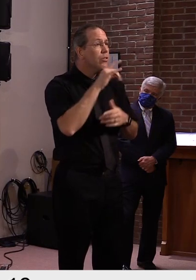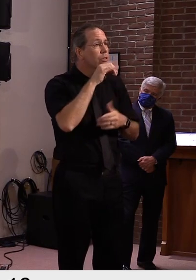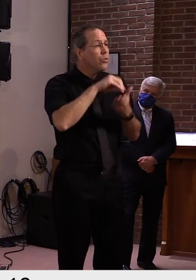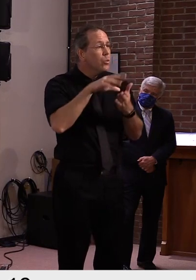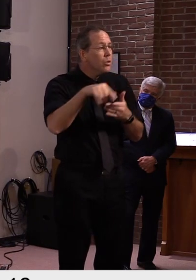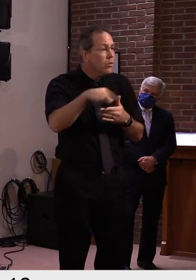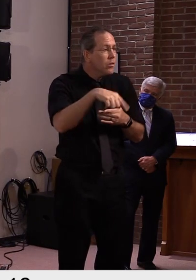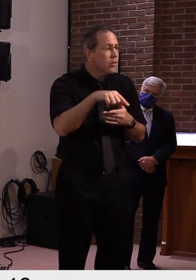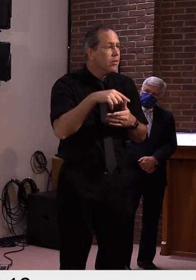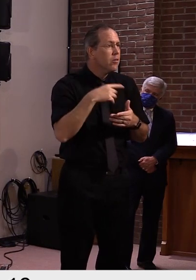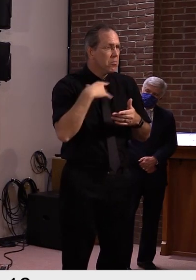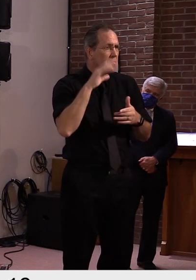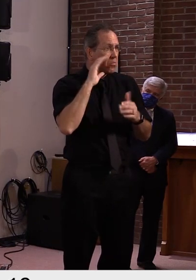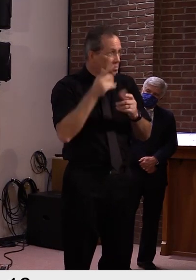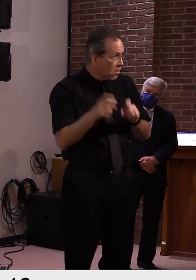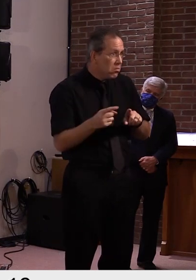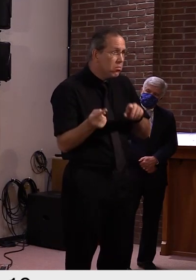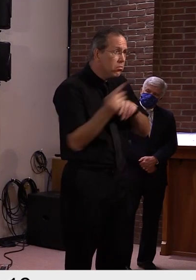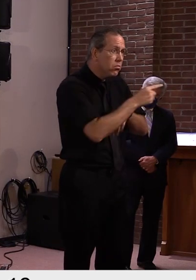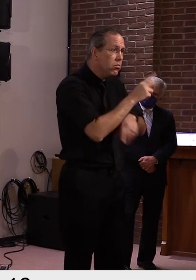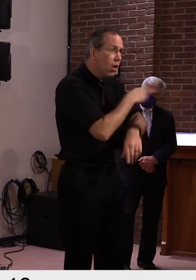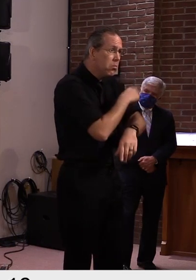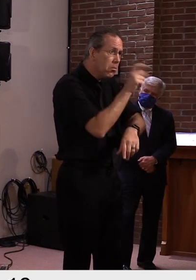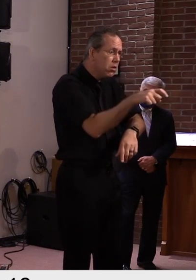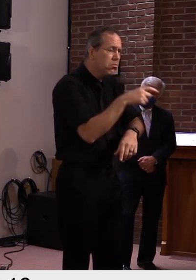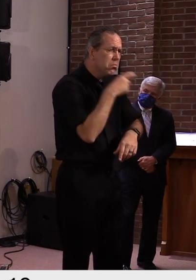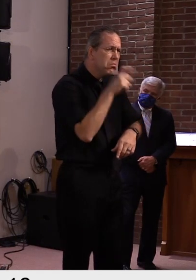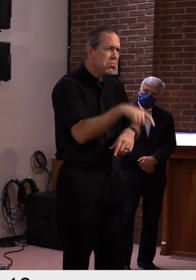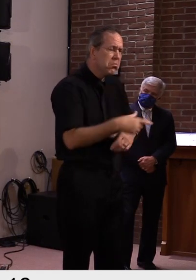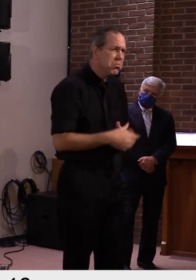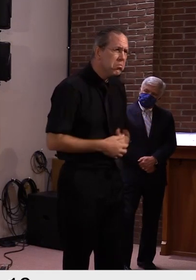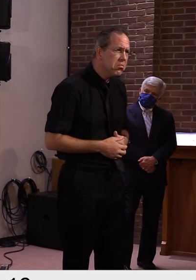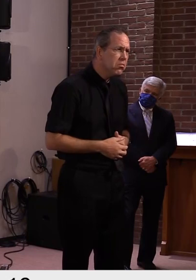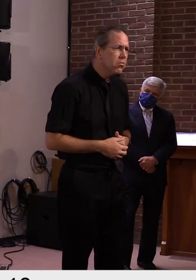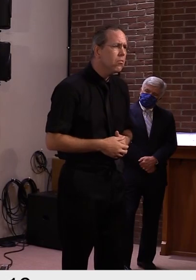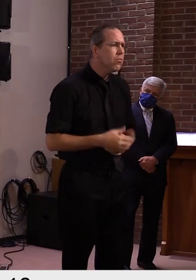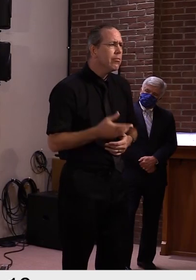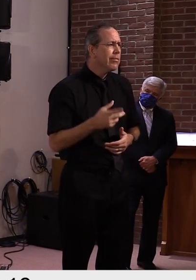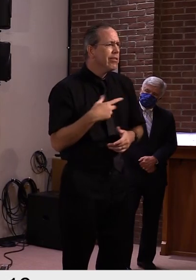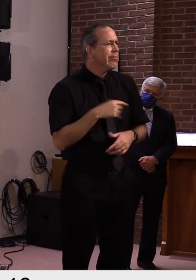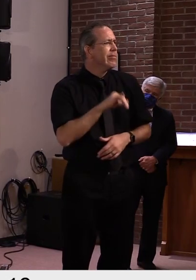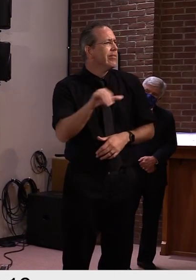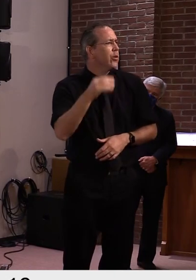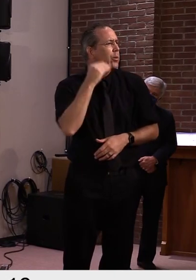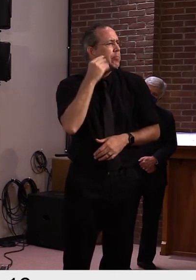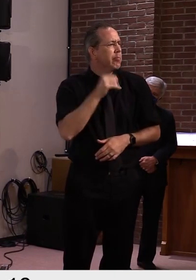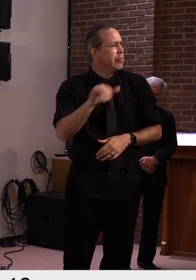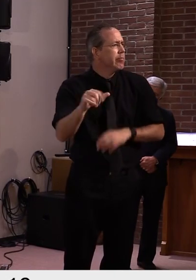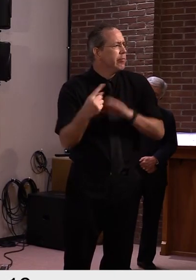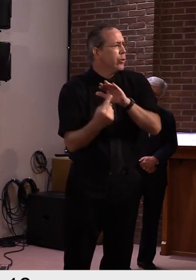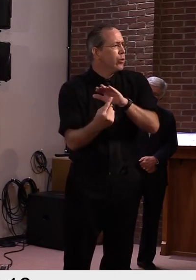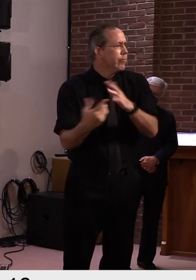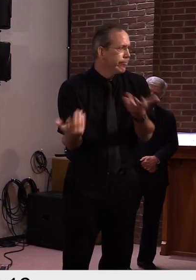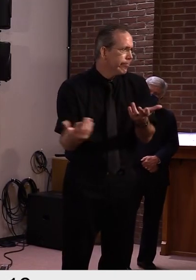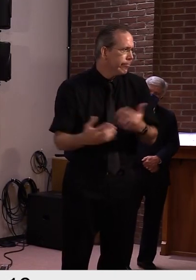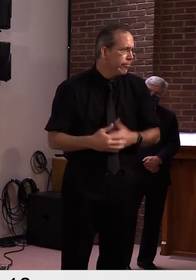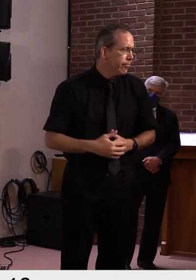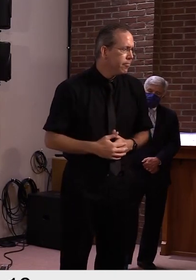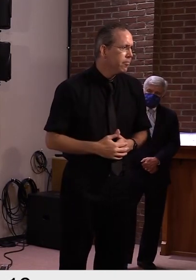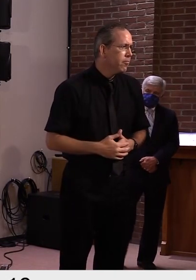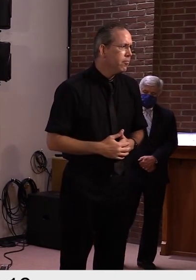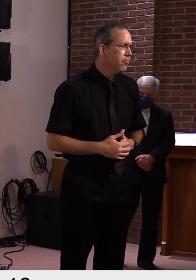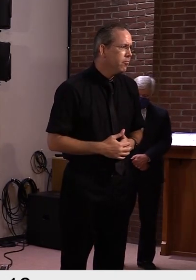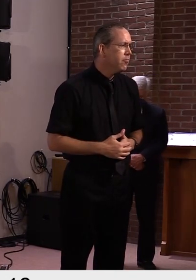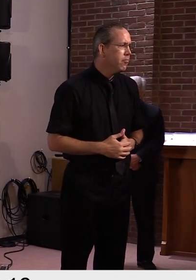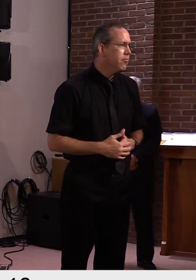to have severe illness, less likely to need, uh, hospital care. Um, so again, the strategy of, of finding those cases and